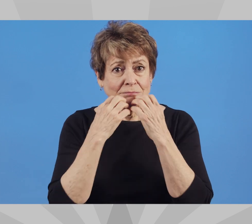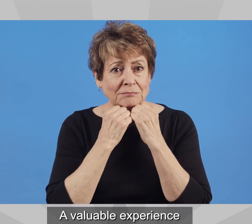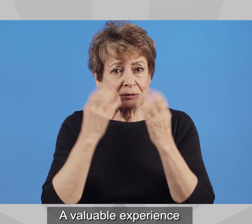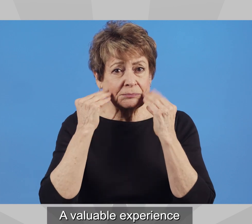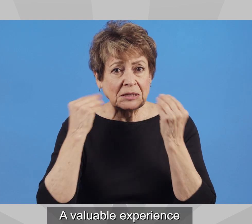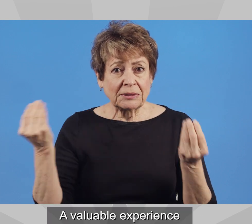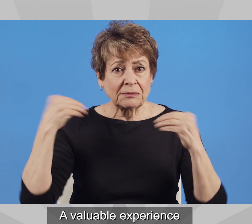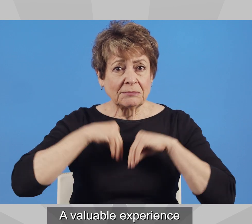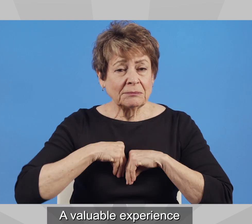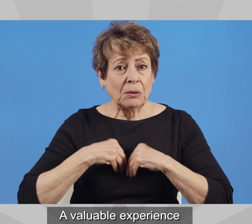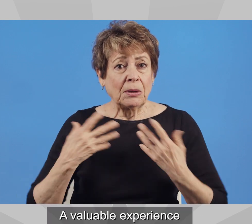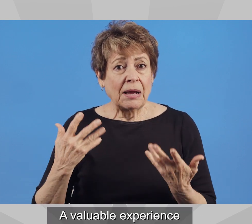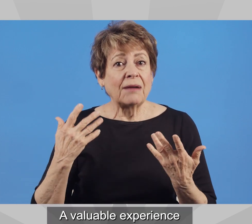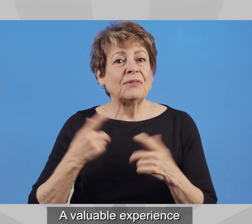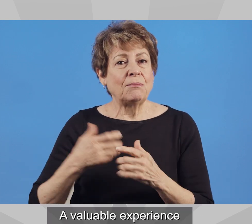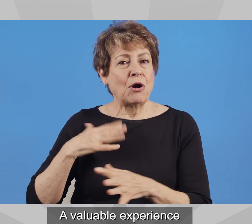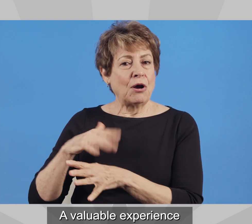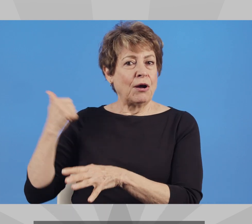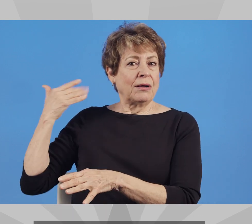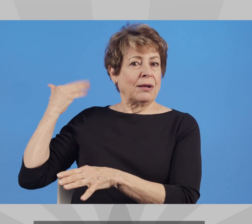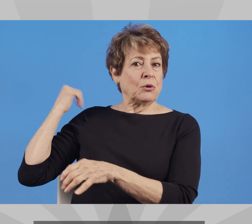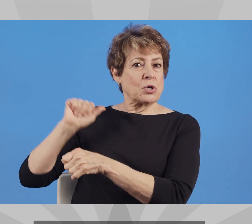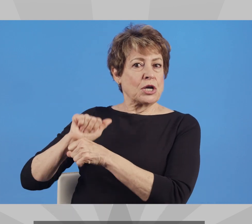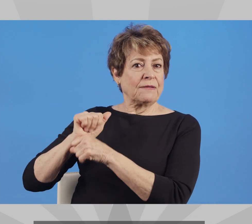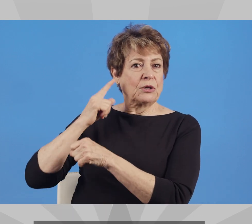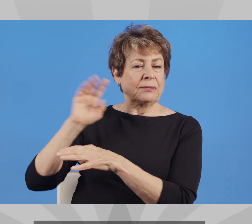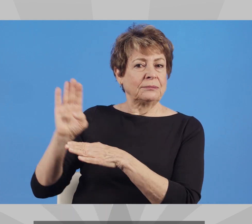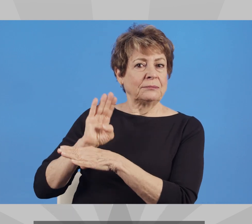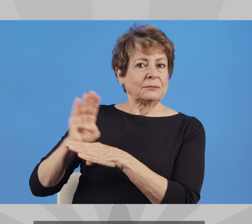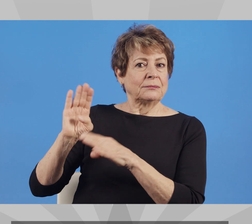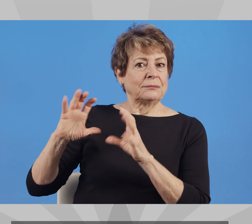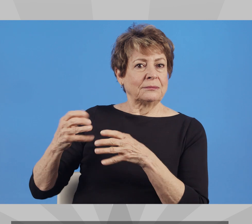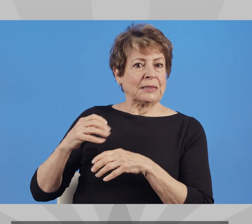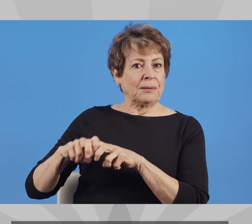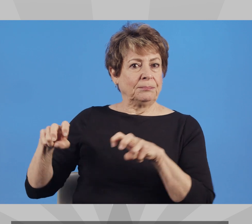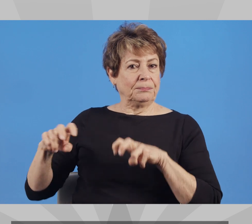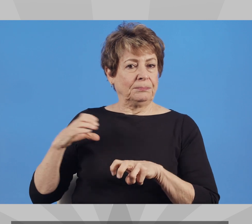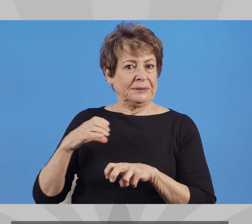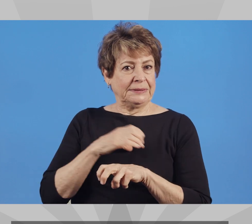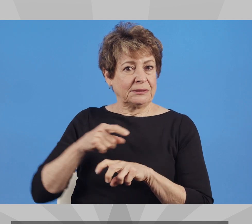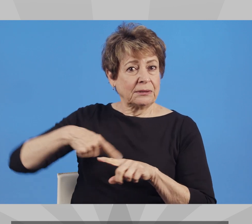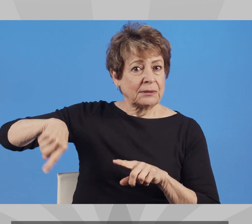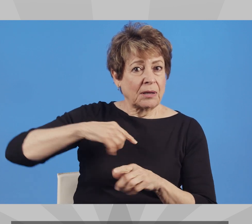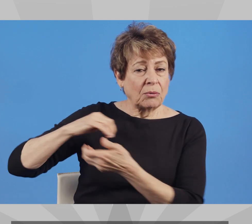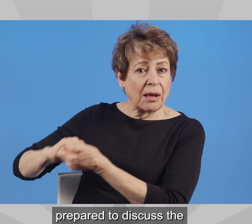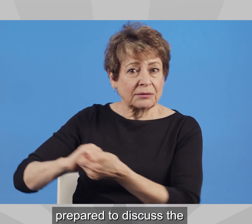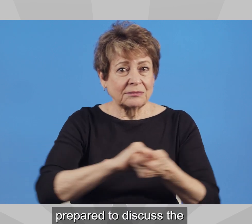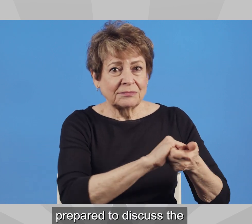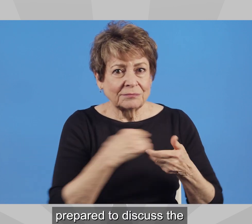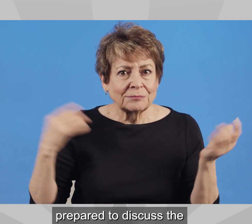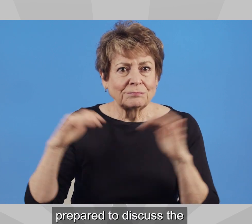A valuable experience came from my early work on the Commerce Committee. My colleagues and I came to meetings